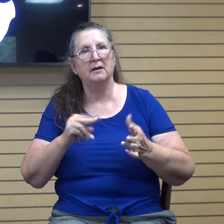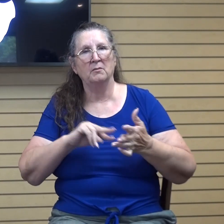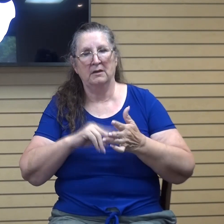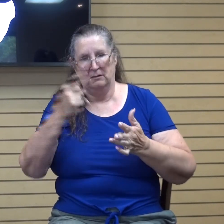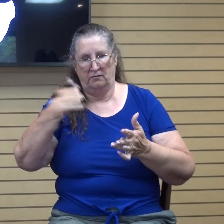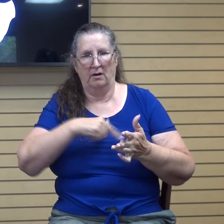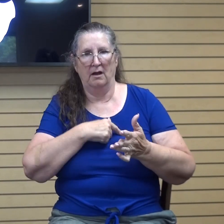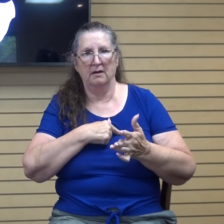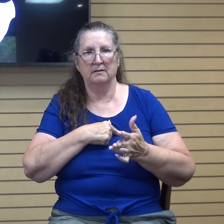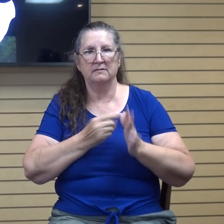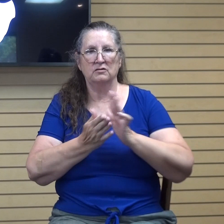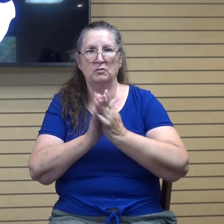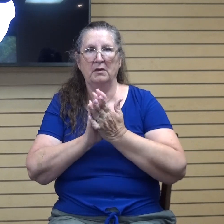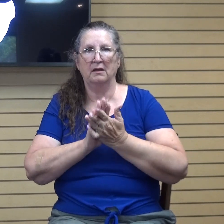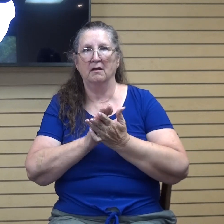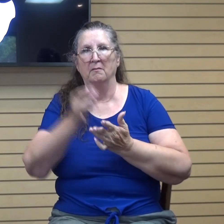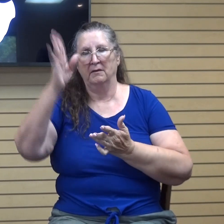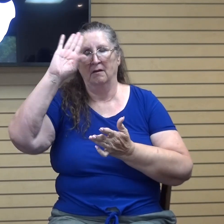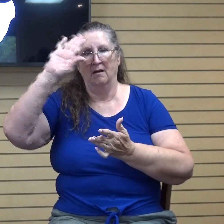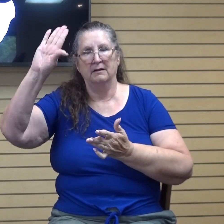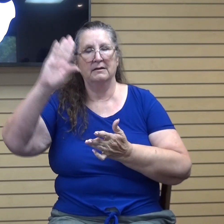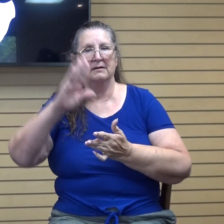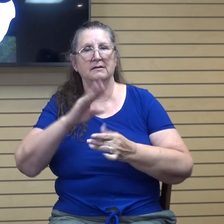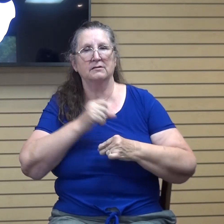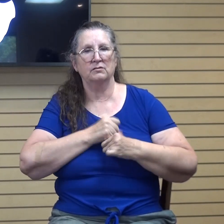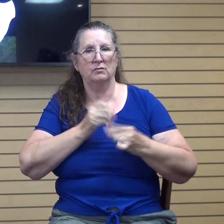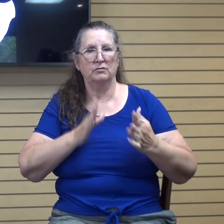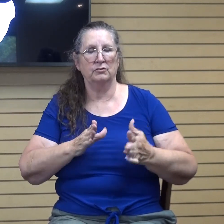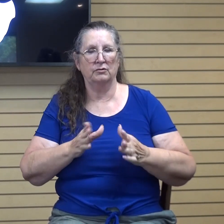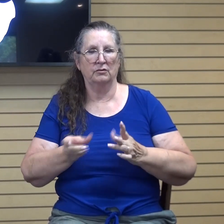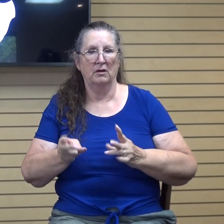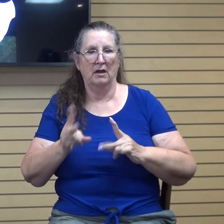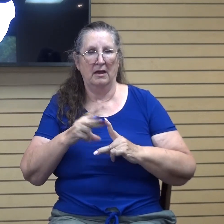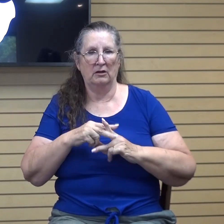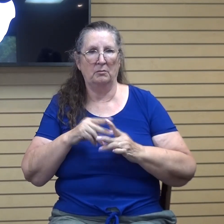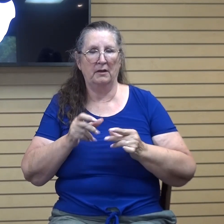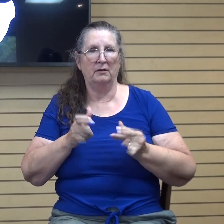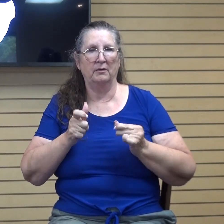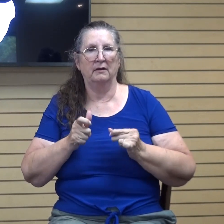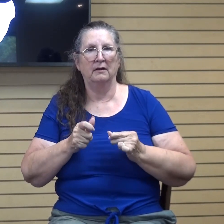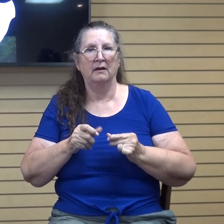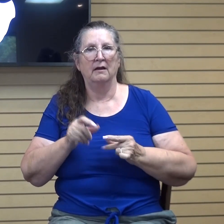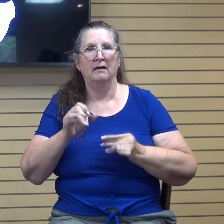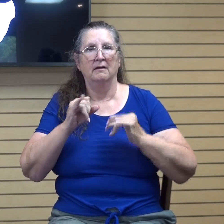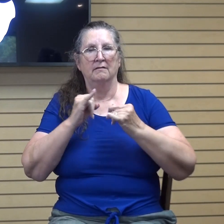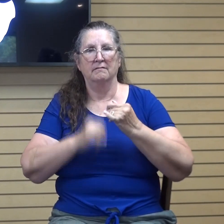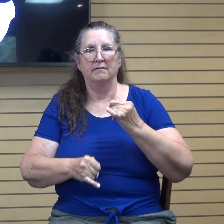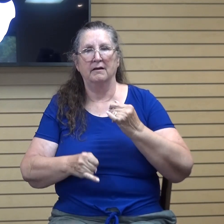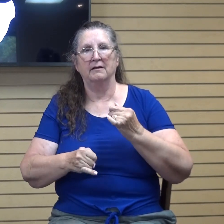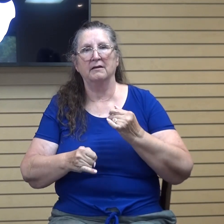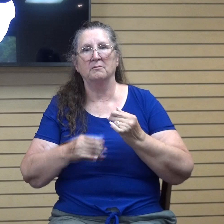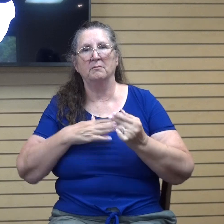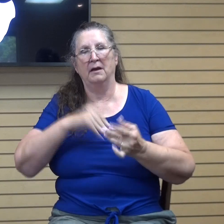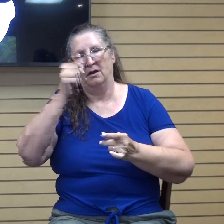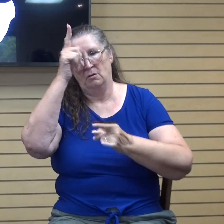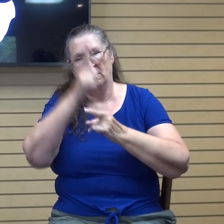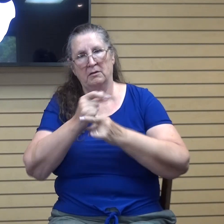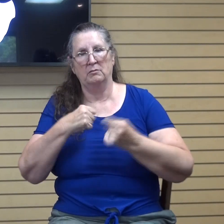we can apply it to our lives. And I'm going to go through it very quickly. Finally, my brethren, be strong in the Lord, and in the power of His